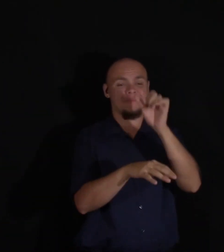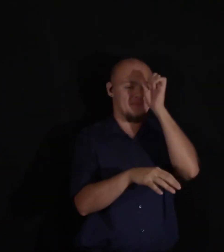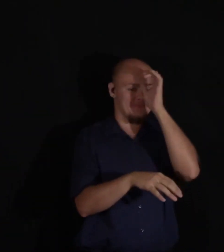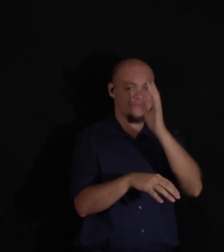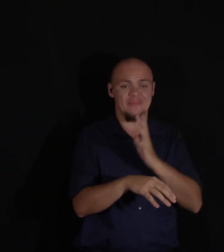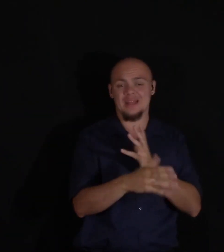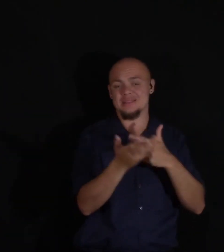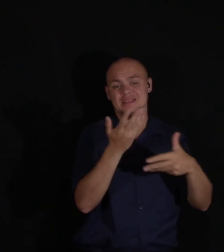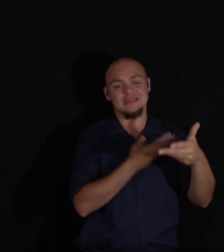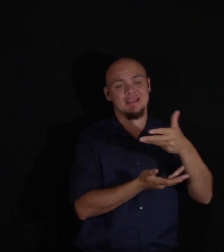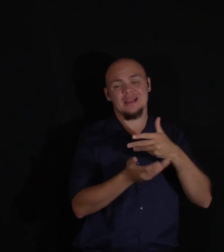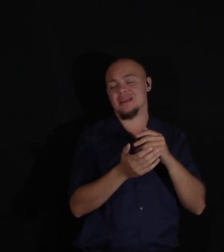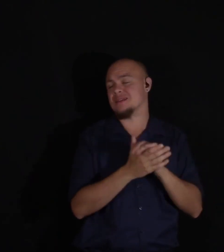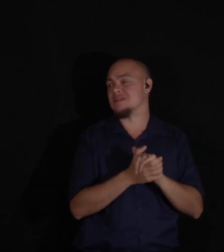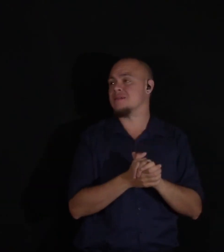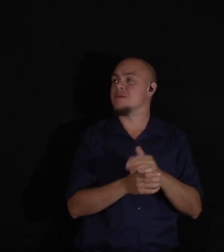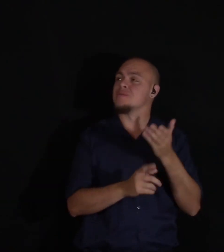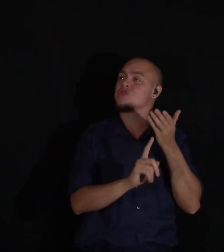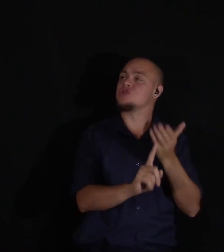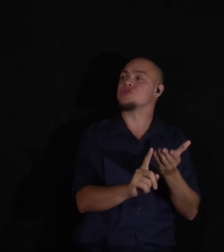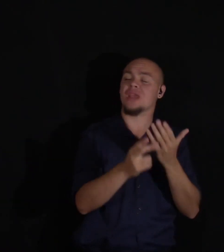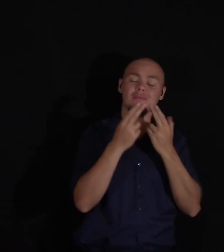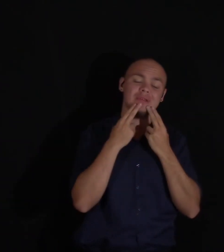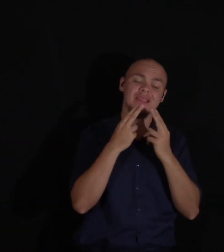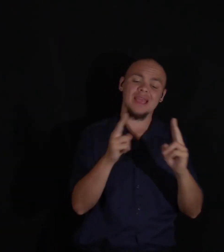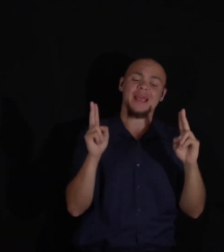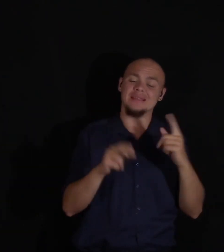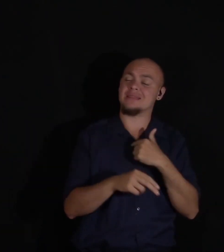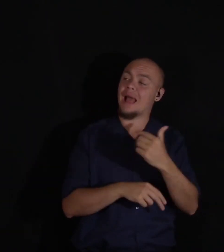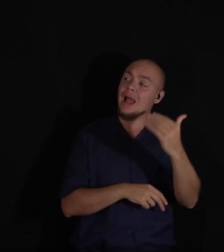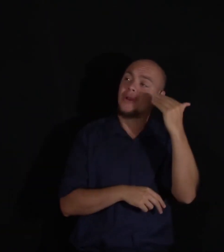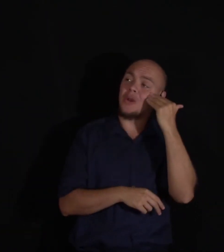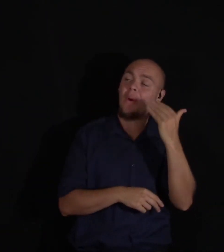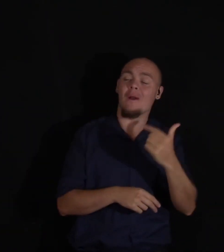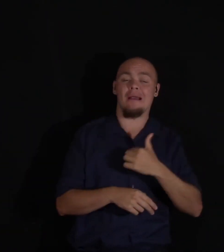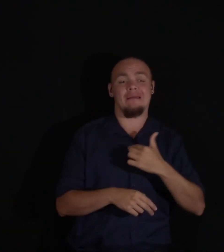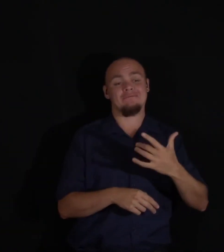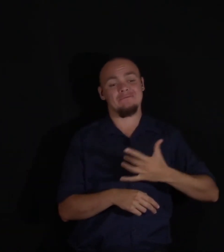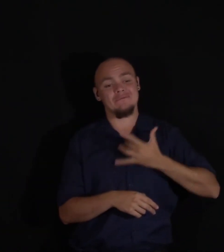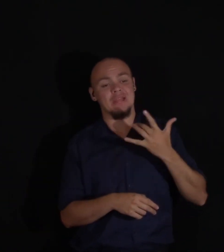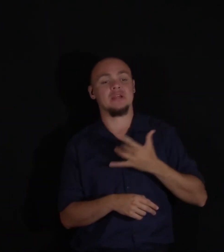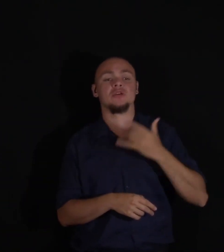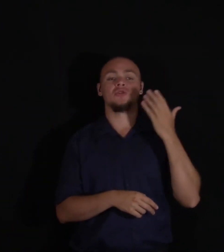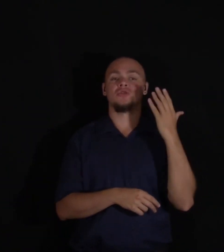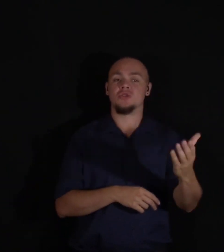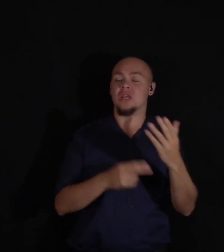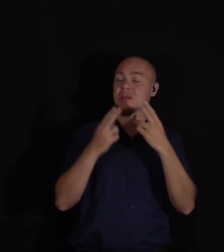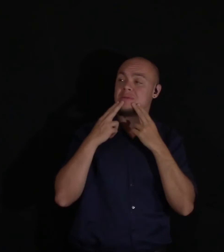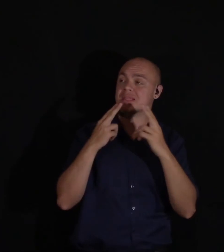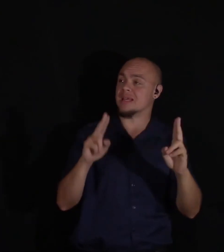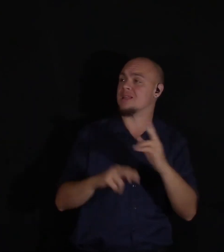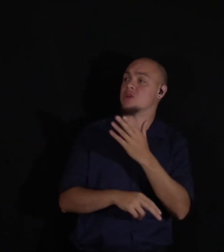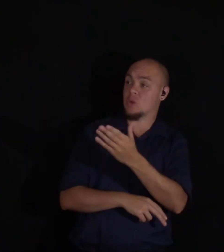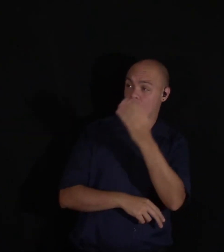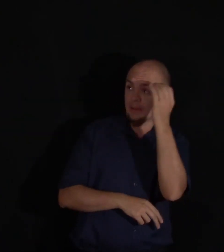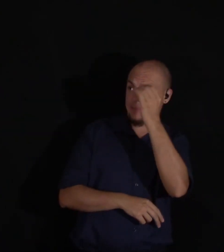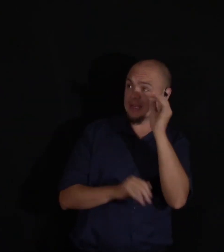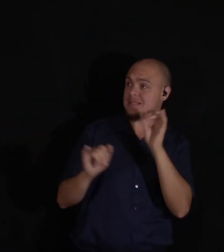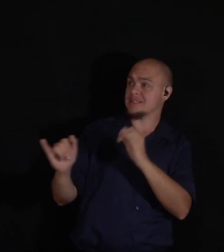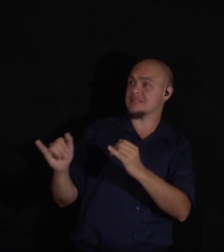But she was innocent—I know, I feel she was innocent. You are of the same opinion, and that confirms me.